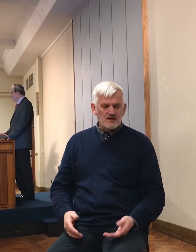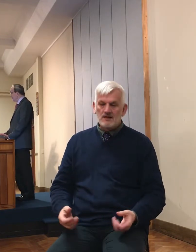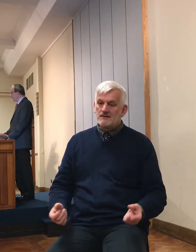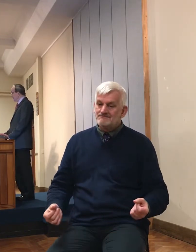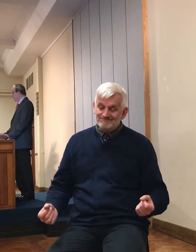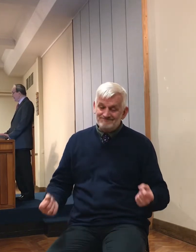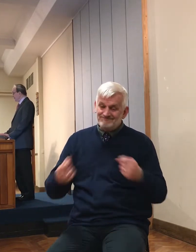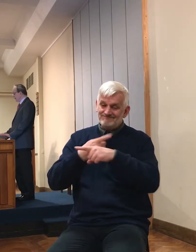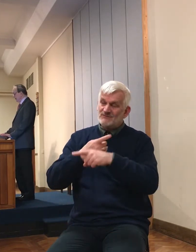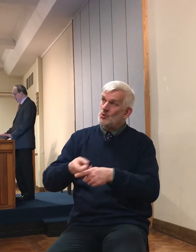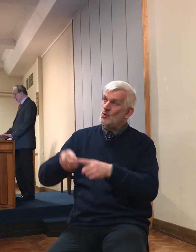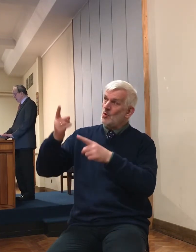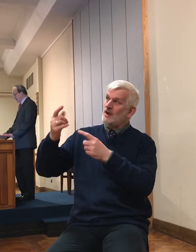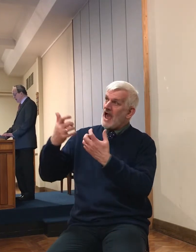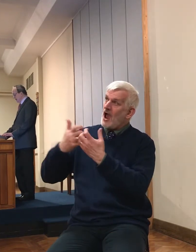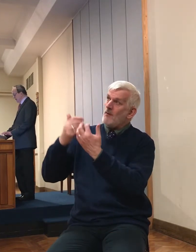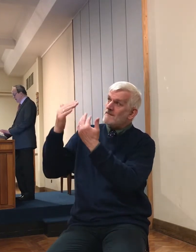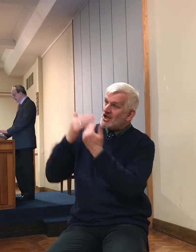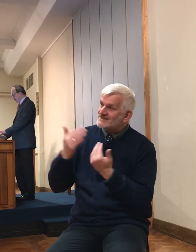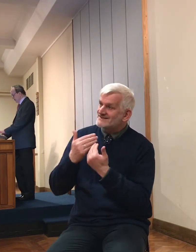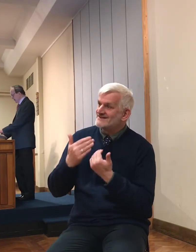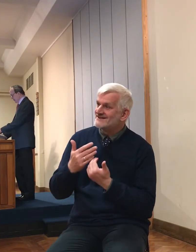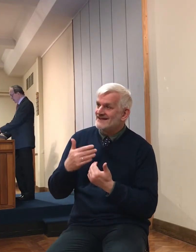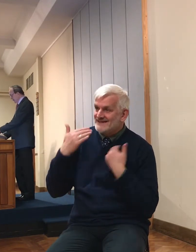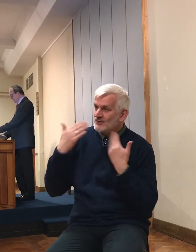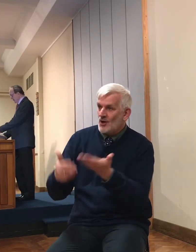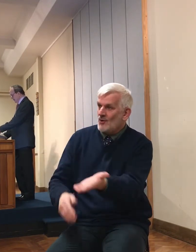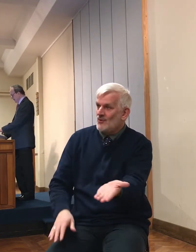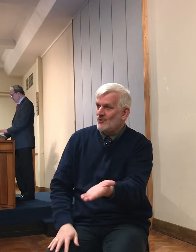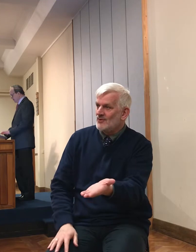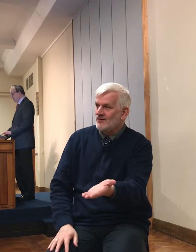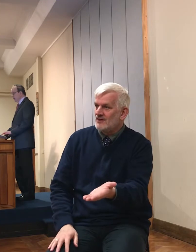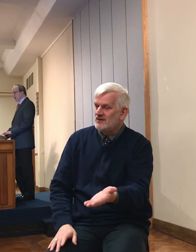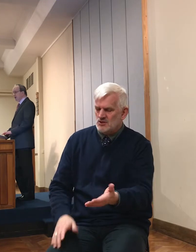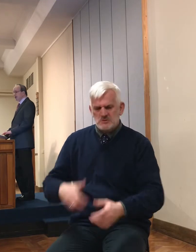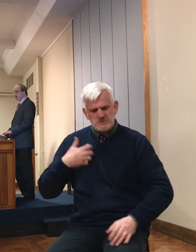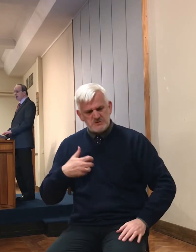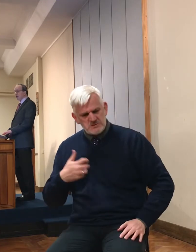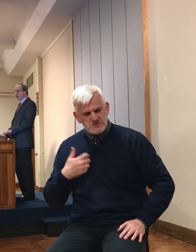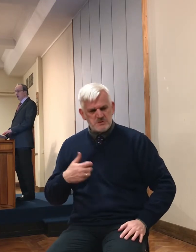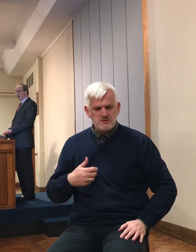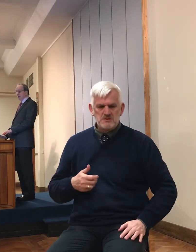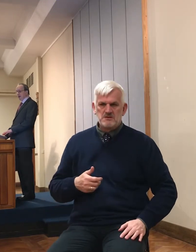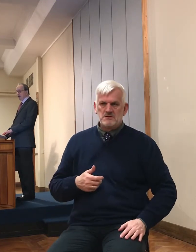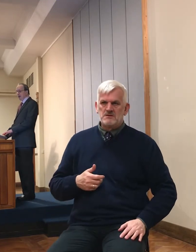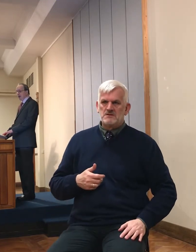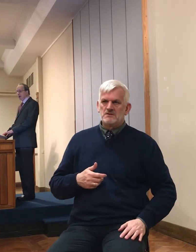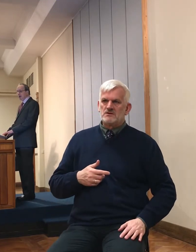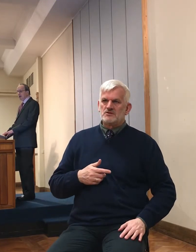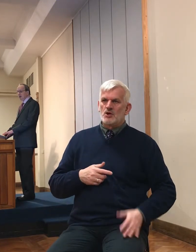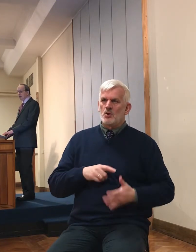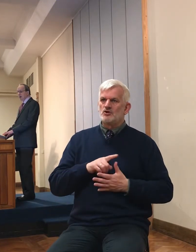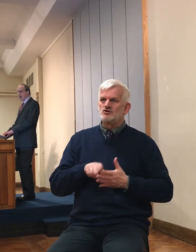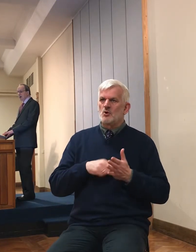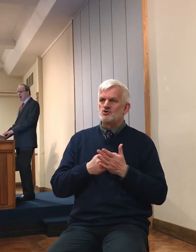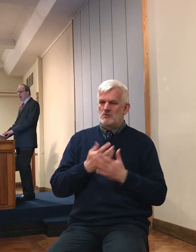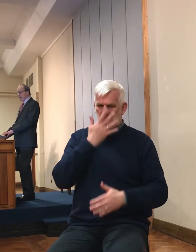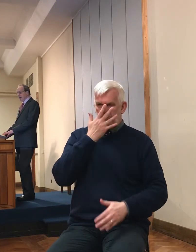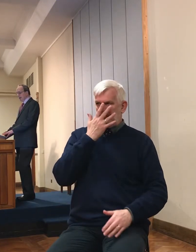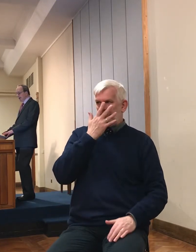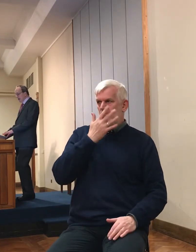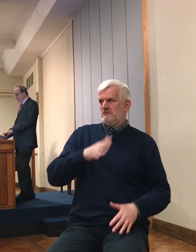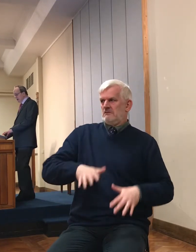was operating here. And so it had lowered his stock, as they say, considerably.